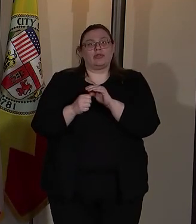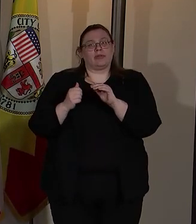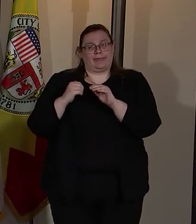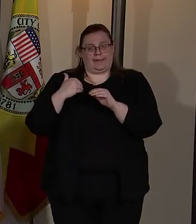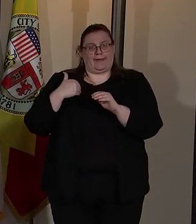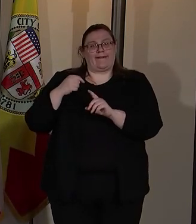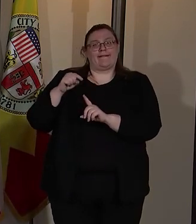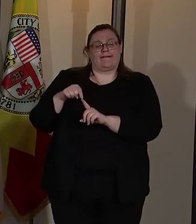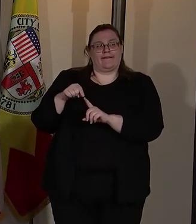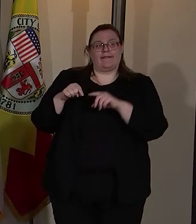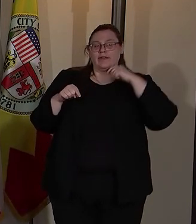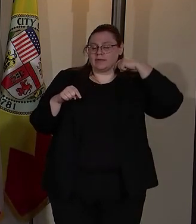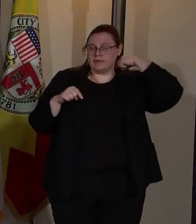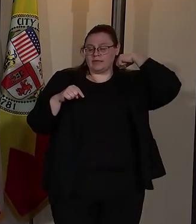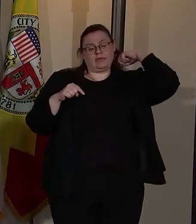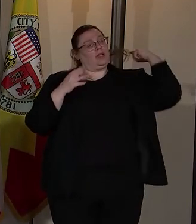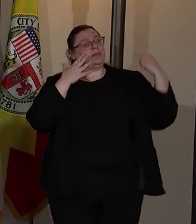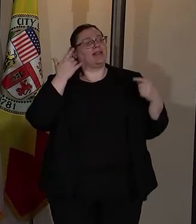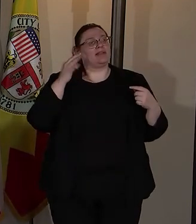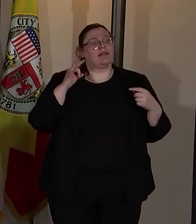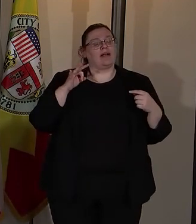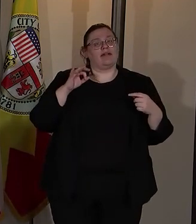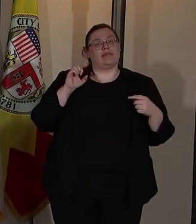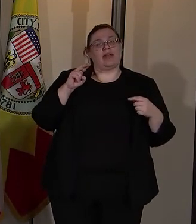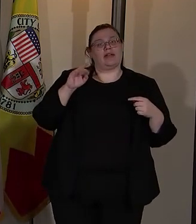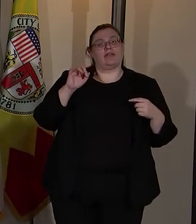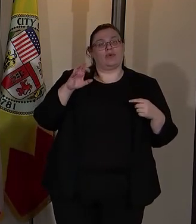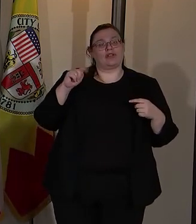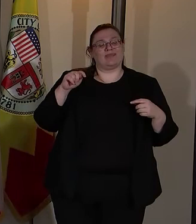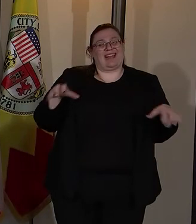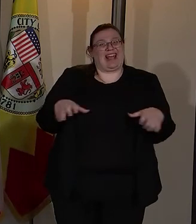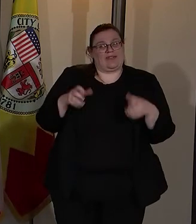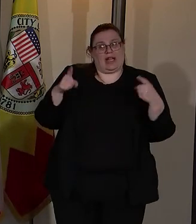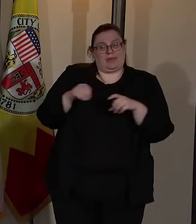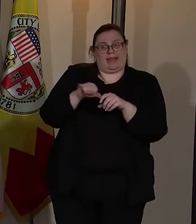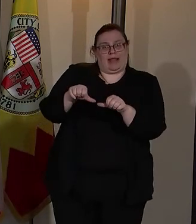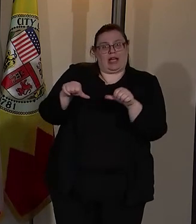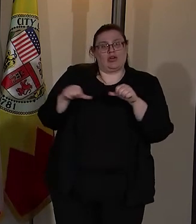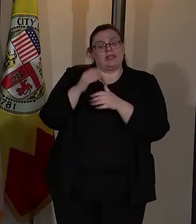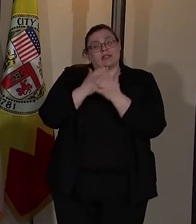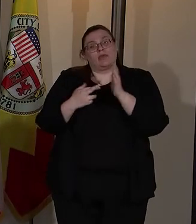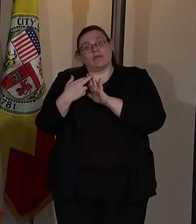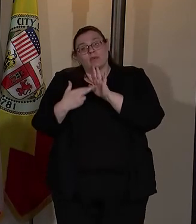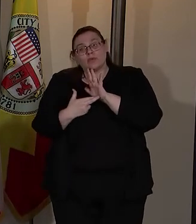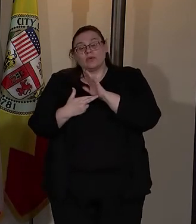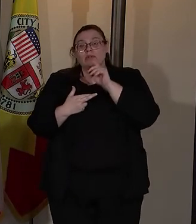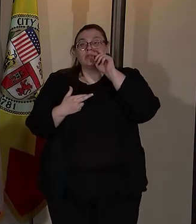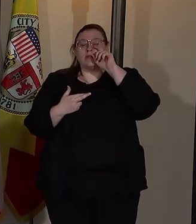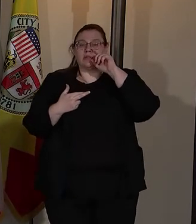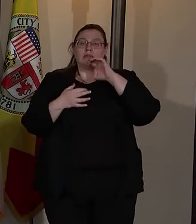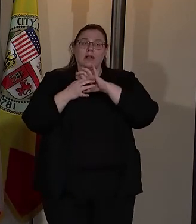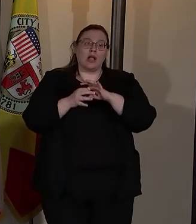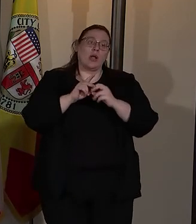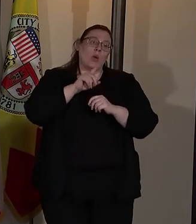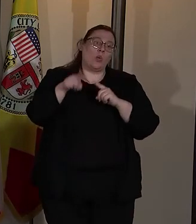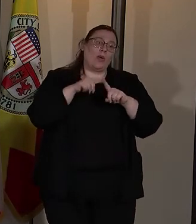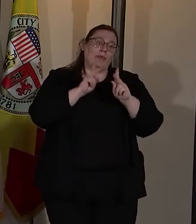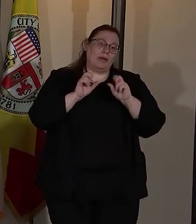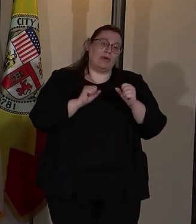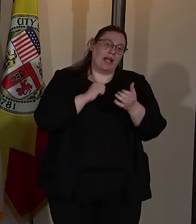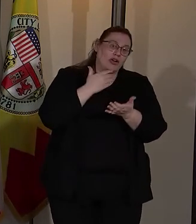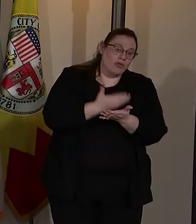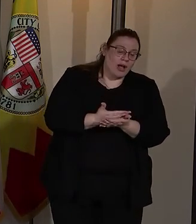of the enforcement activation that we did in that area, some of the rules in terms of when people can arrive